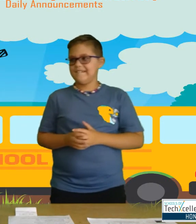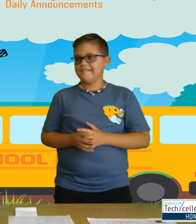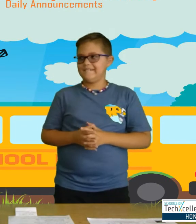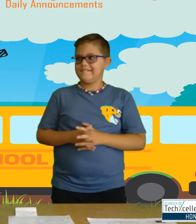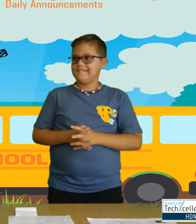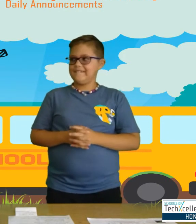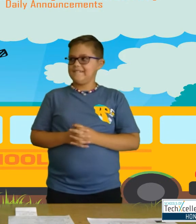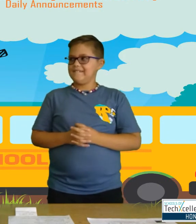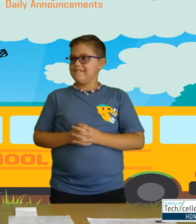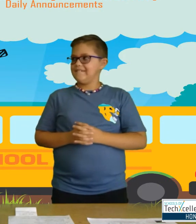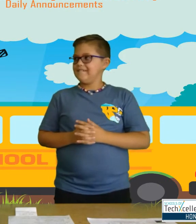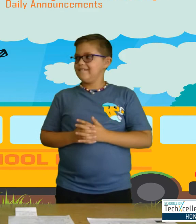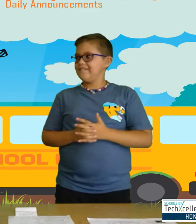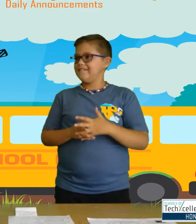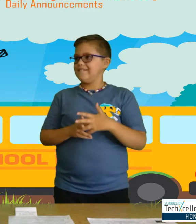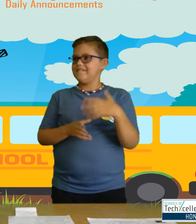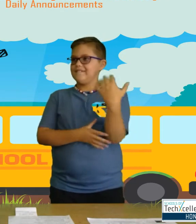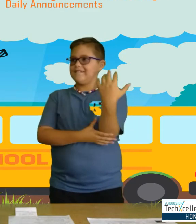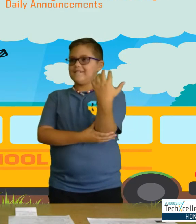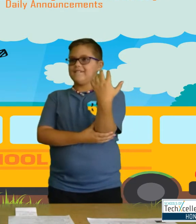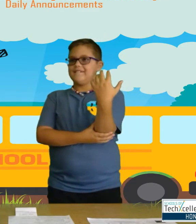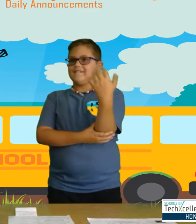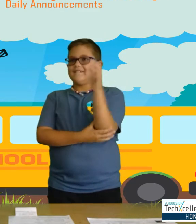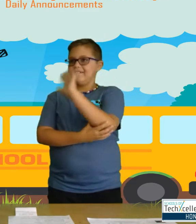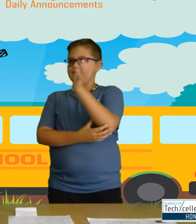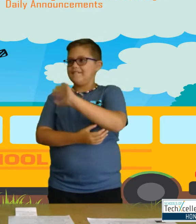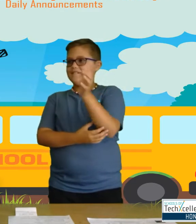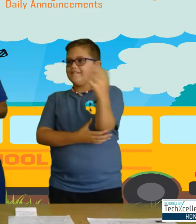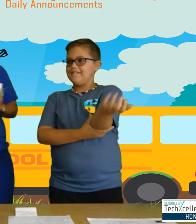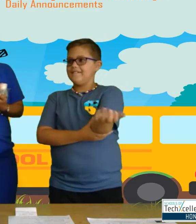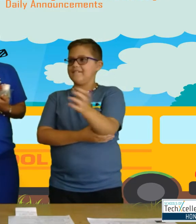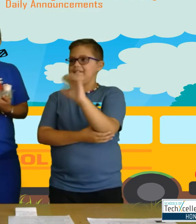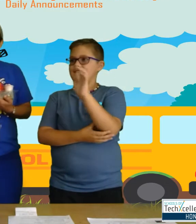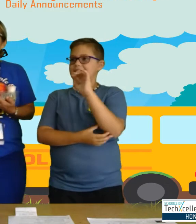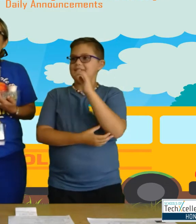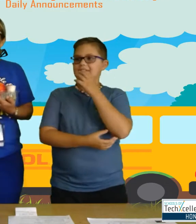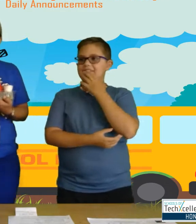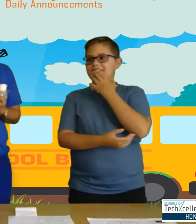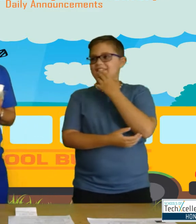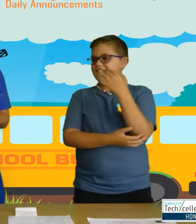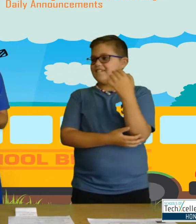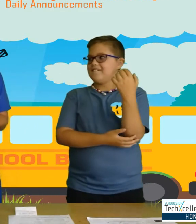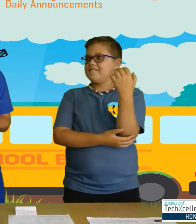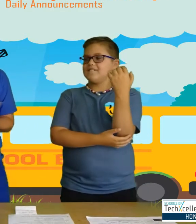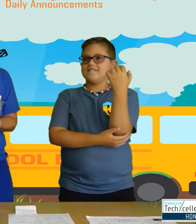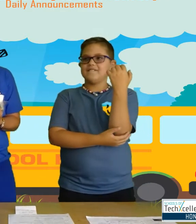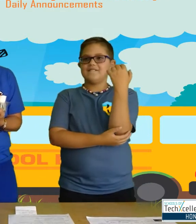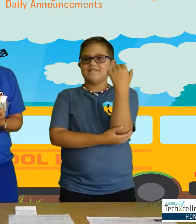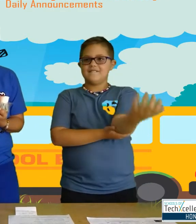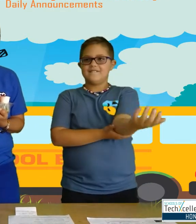Bye Gigi. Bye bye. Wow, that's so exciting.